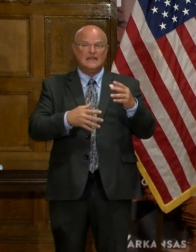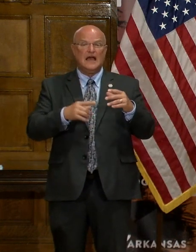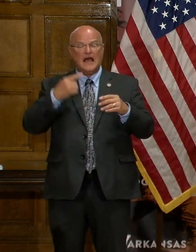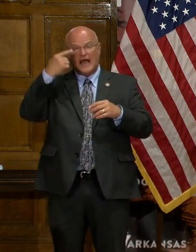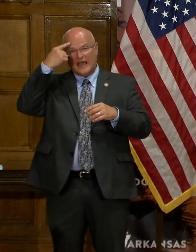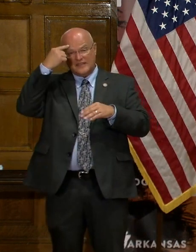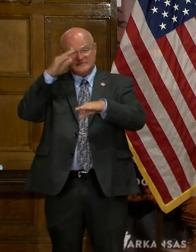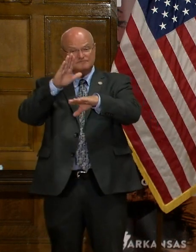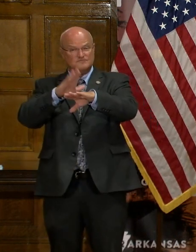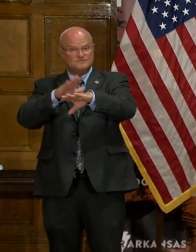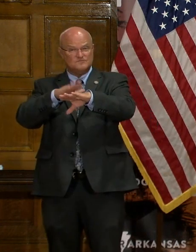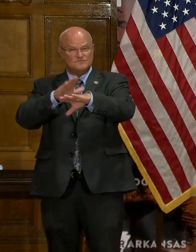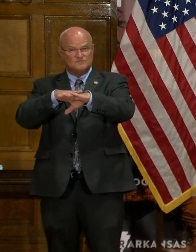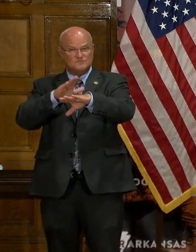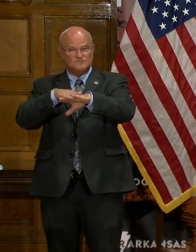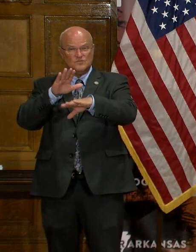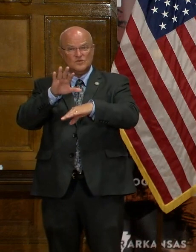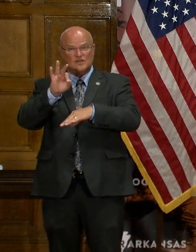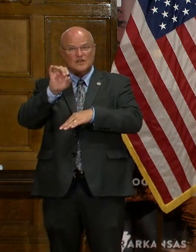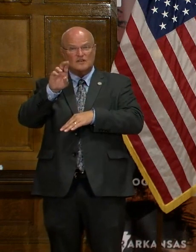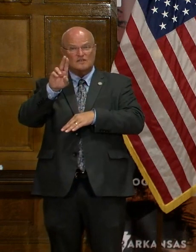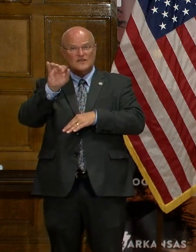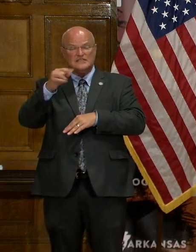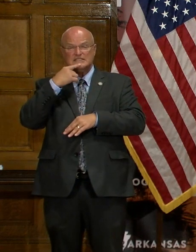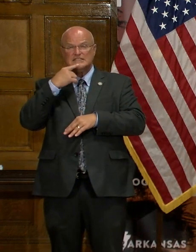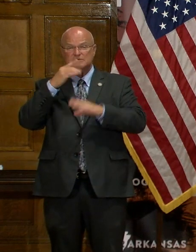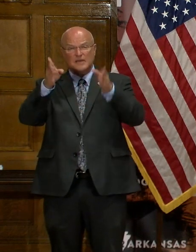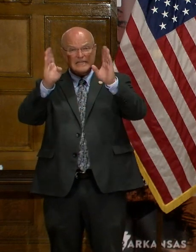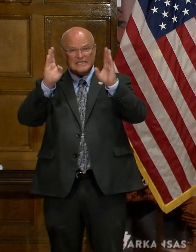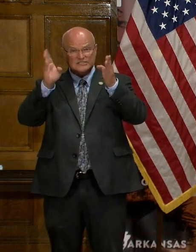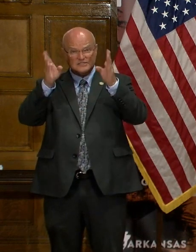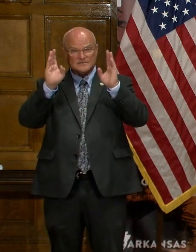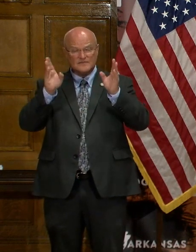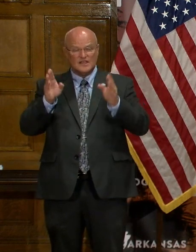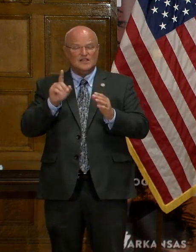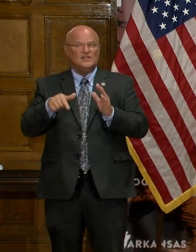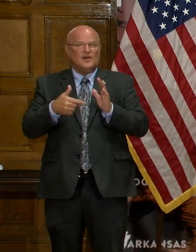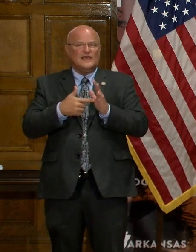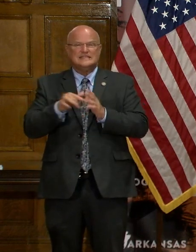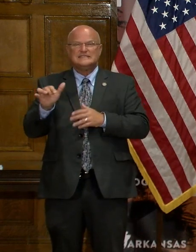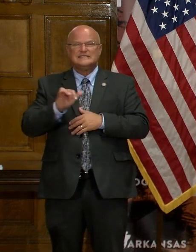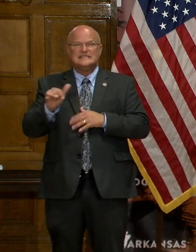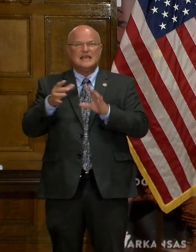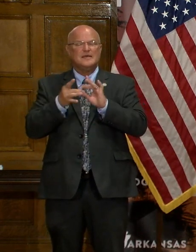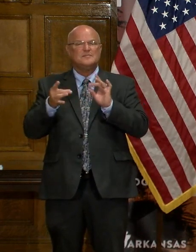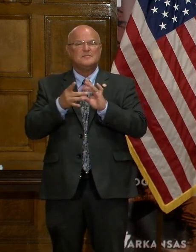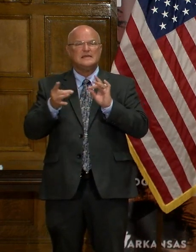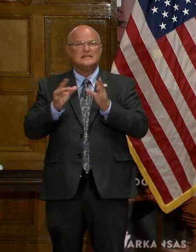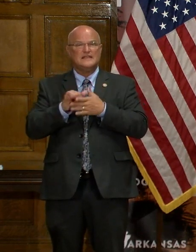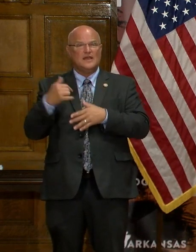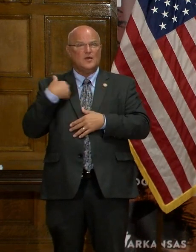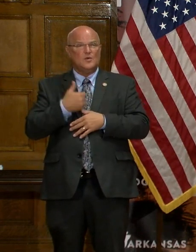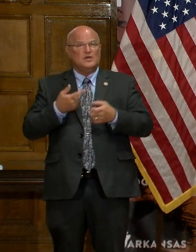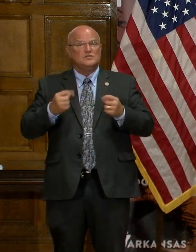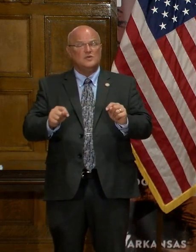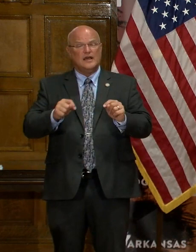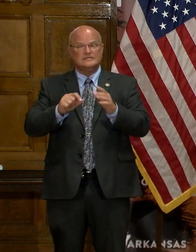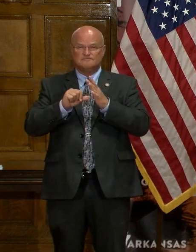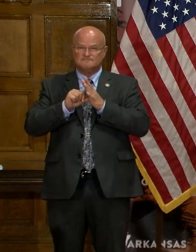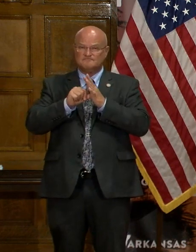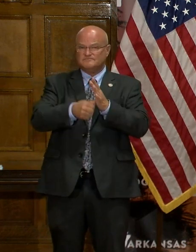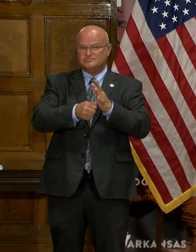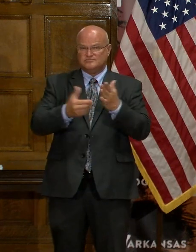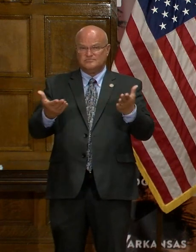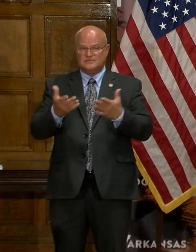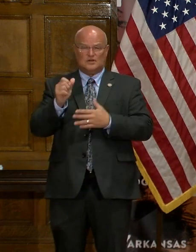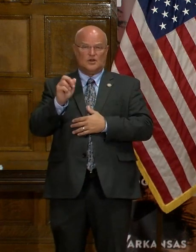for him. He's not saying it's going to happen. He's saying pay attention. And so that's the same message that we're trying to reinforce here